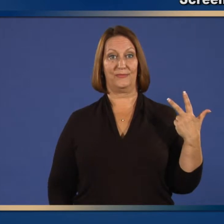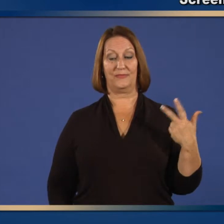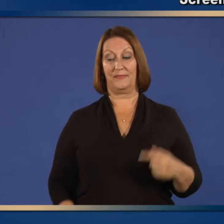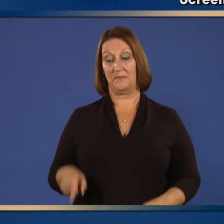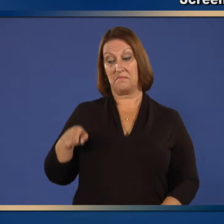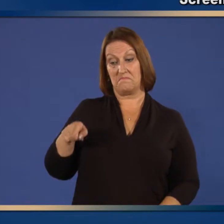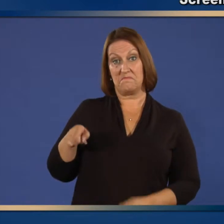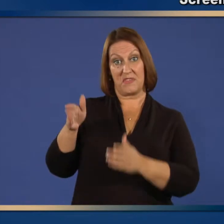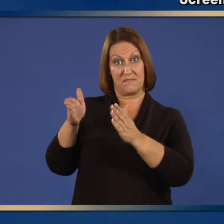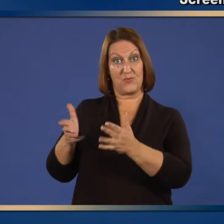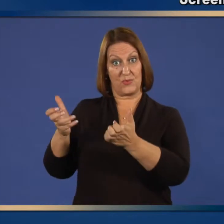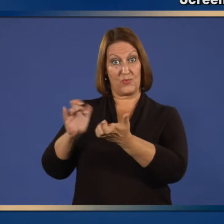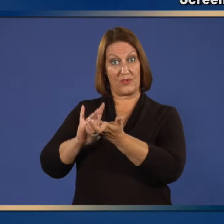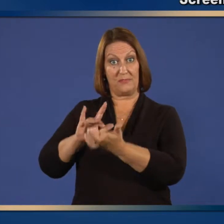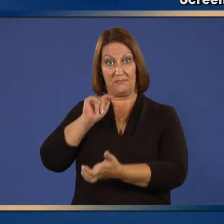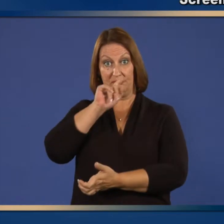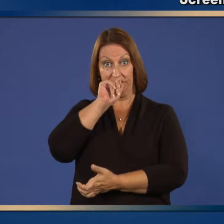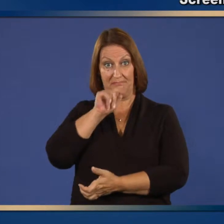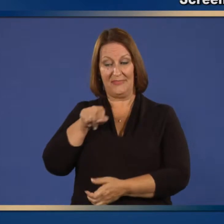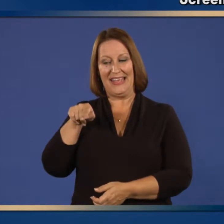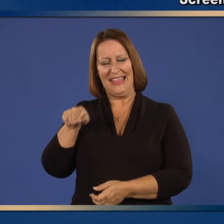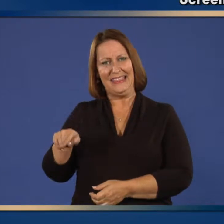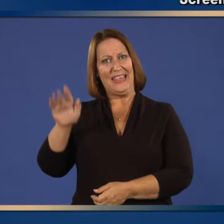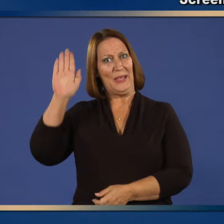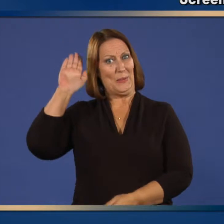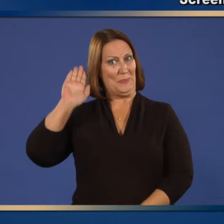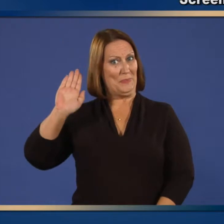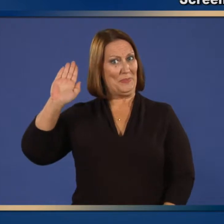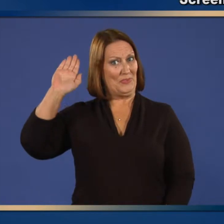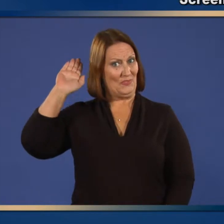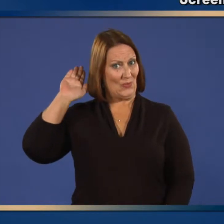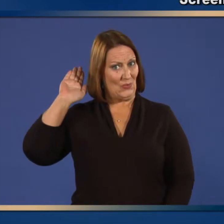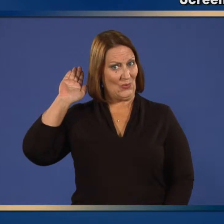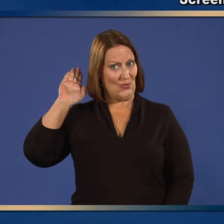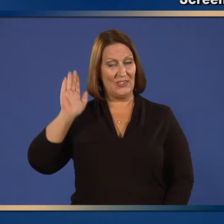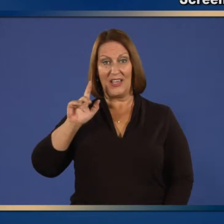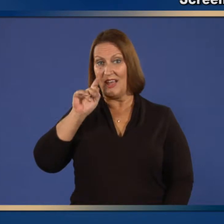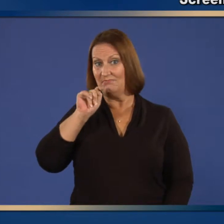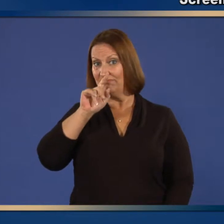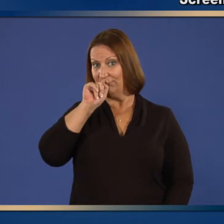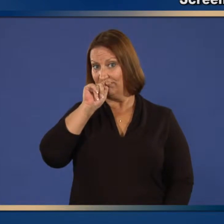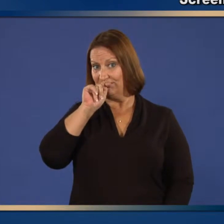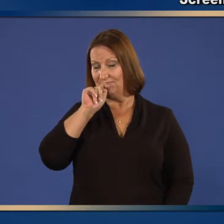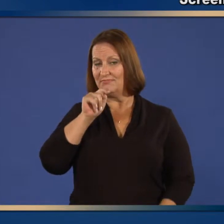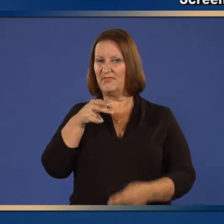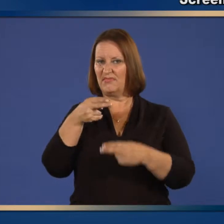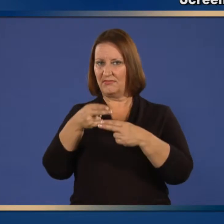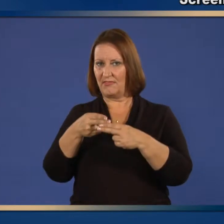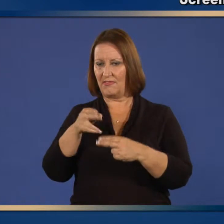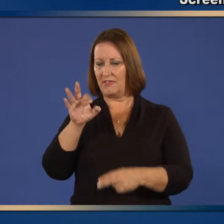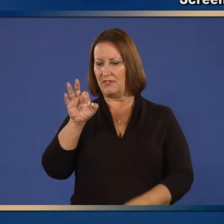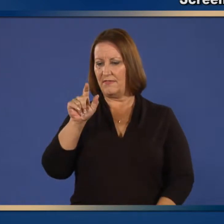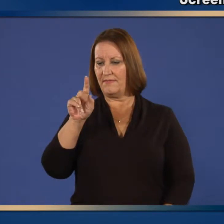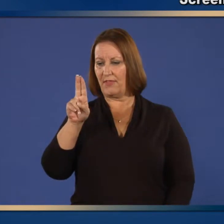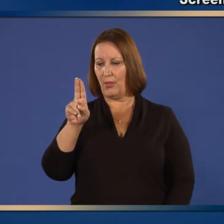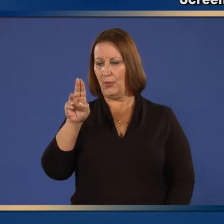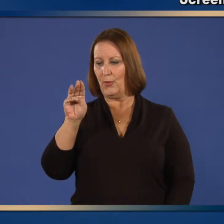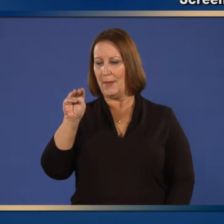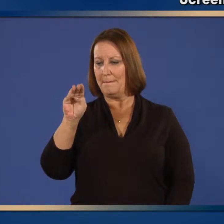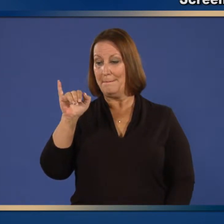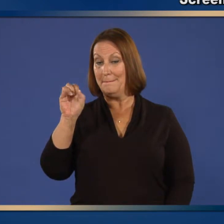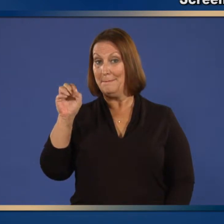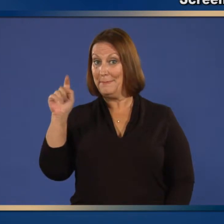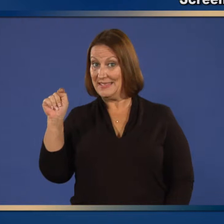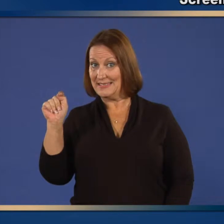7. Has the person to be vaccinated ever had a serious reaction to intranasal